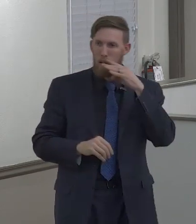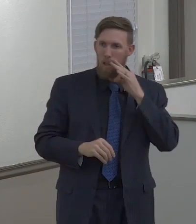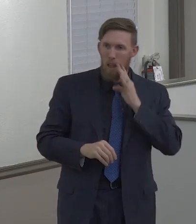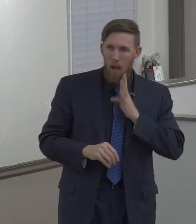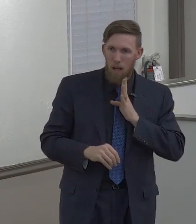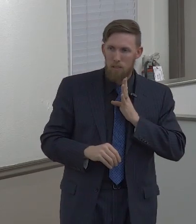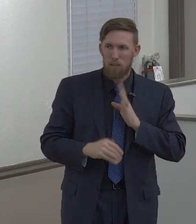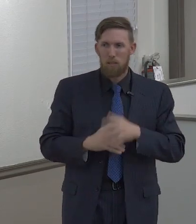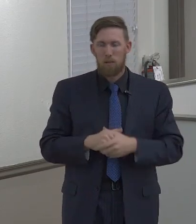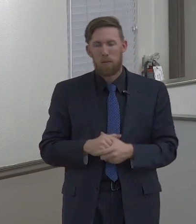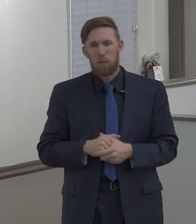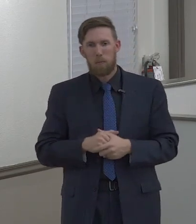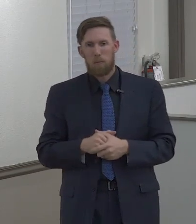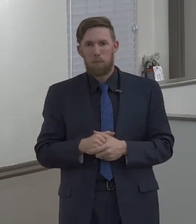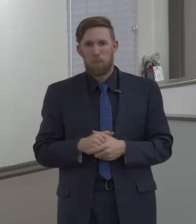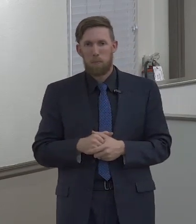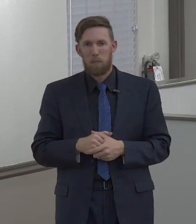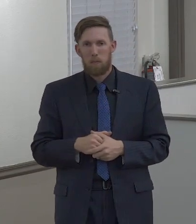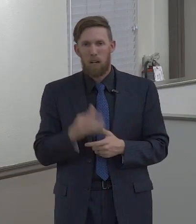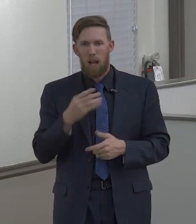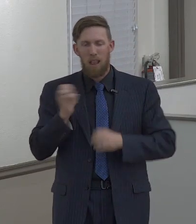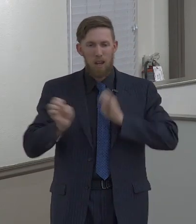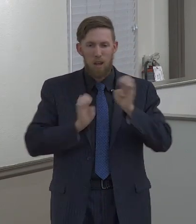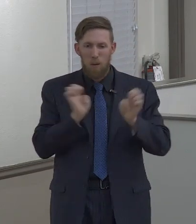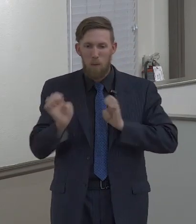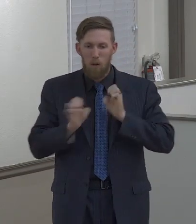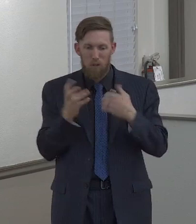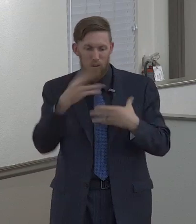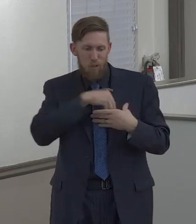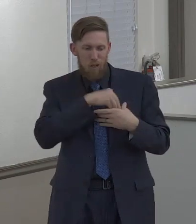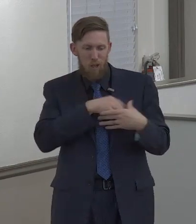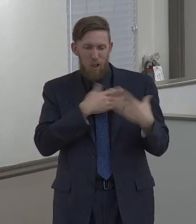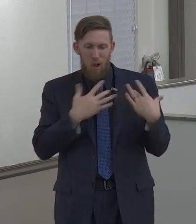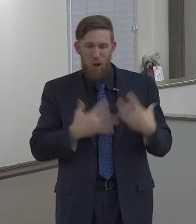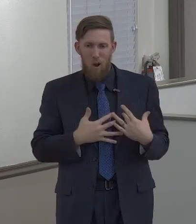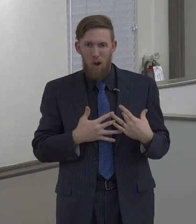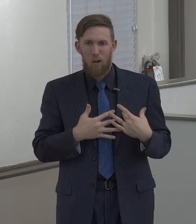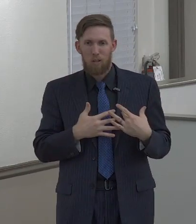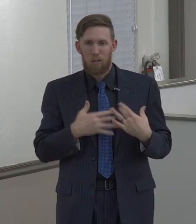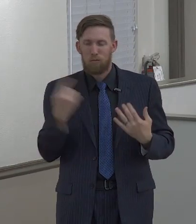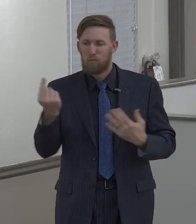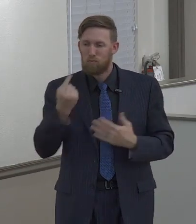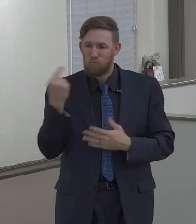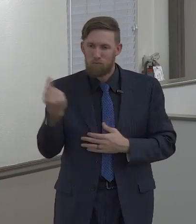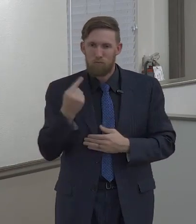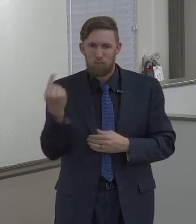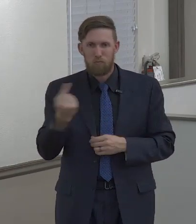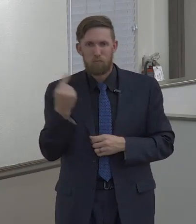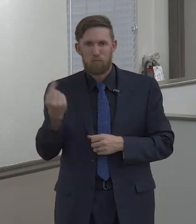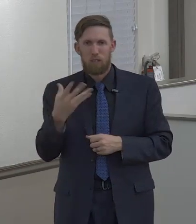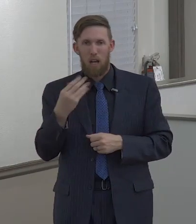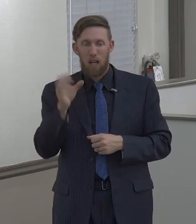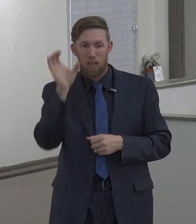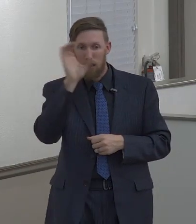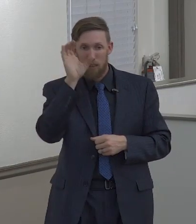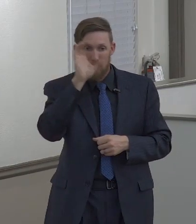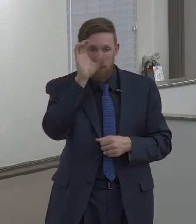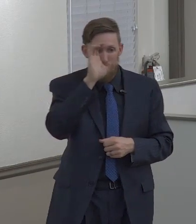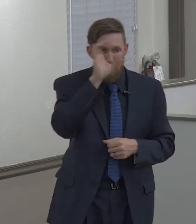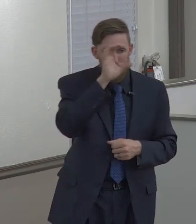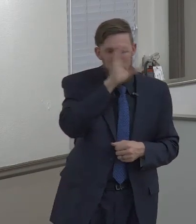just want to lust. They excite that emotion in their hearts and they